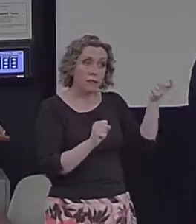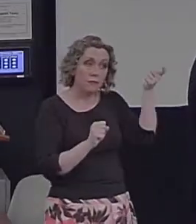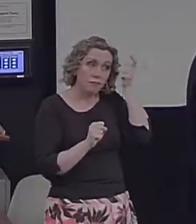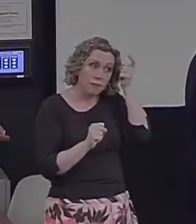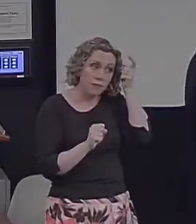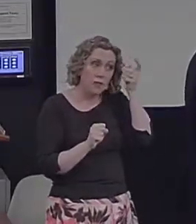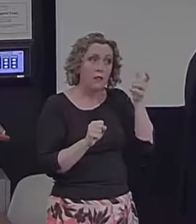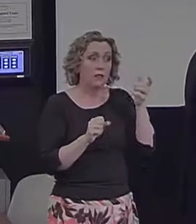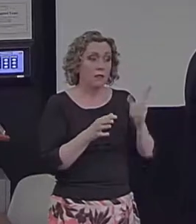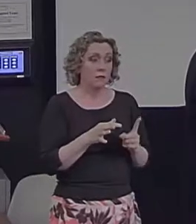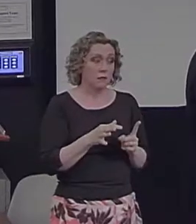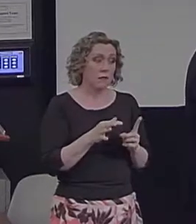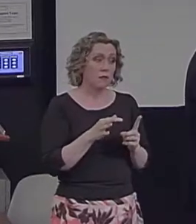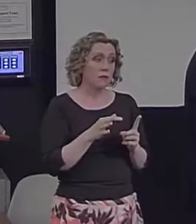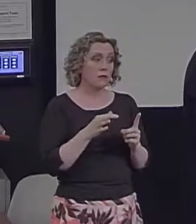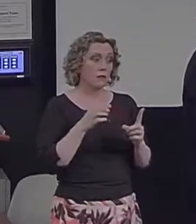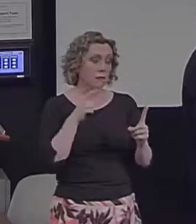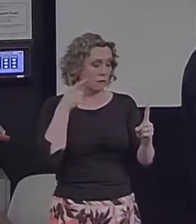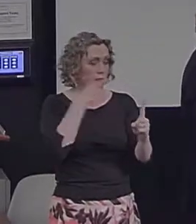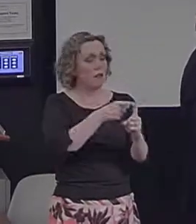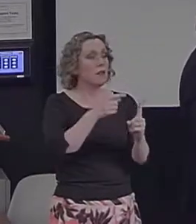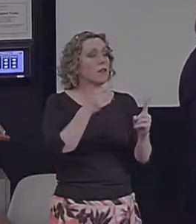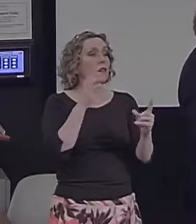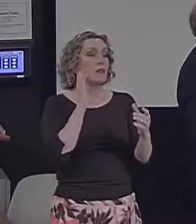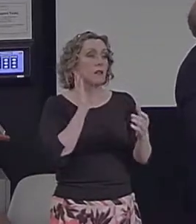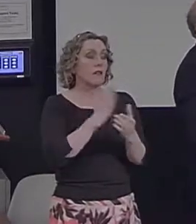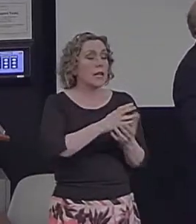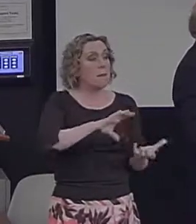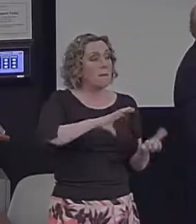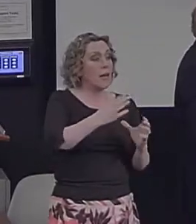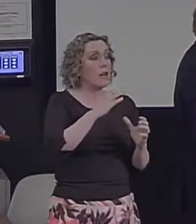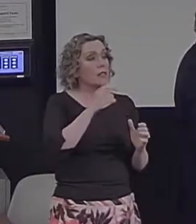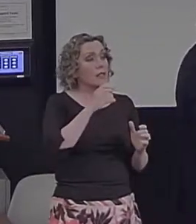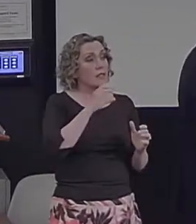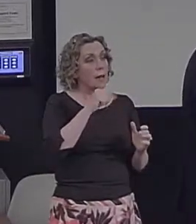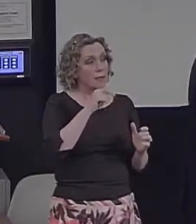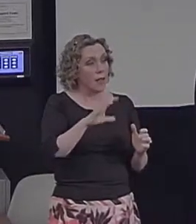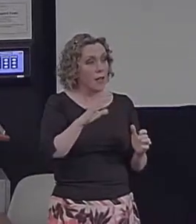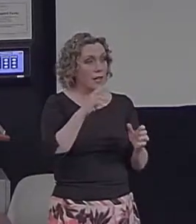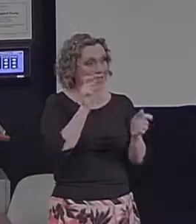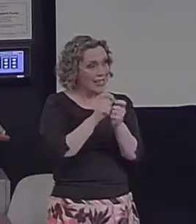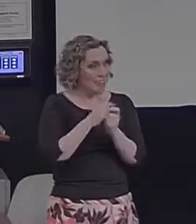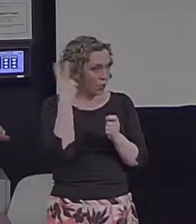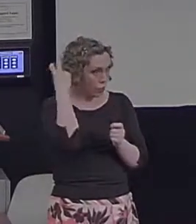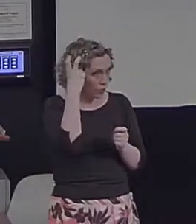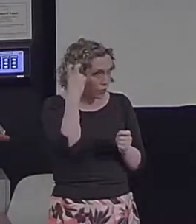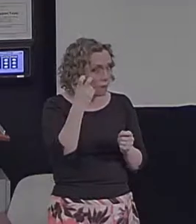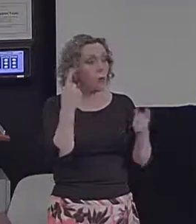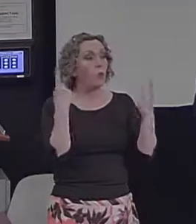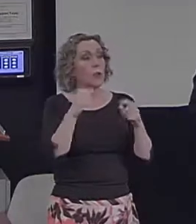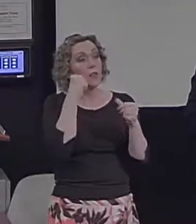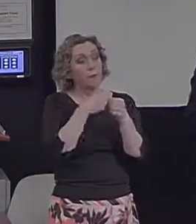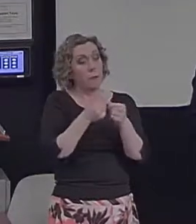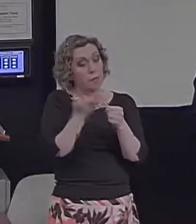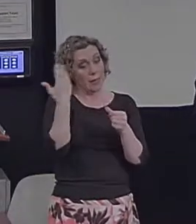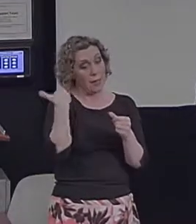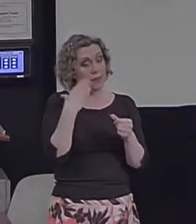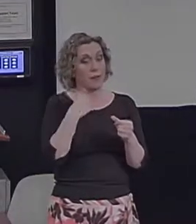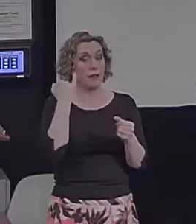impairs retrieval of episodic details when people remember the past and imagine the future. And I think that provides some